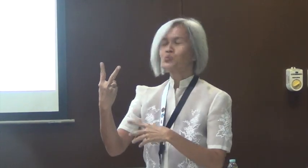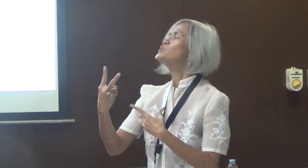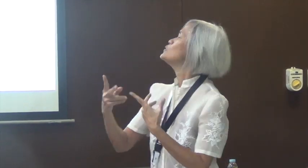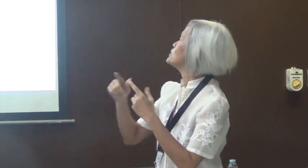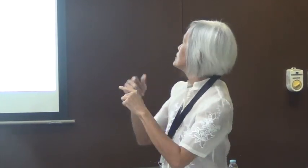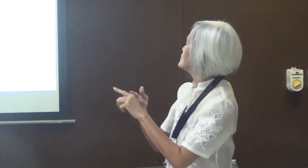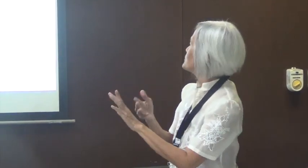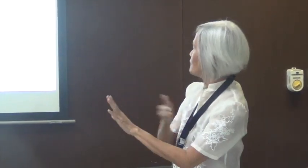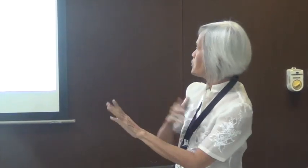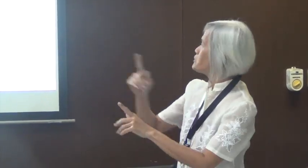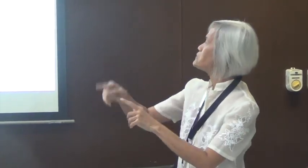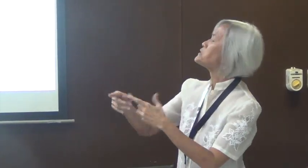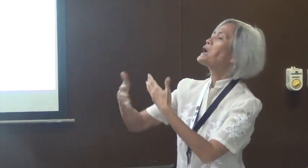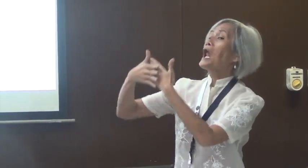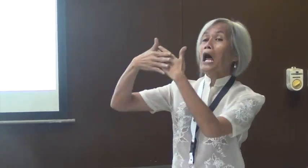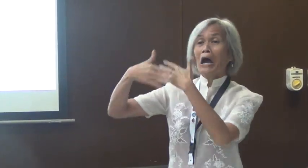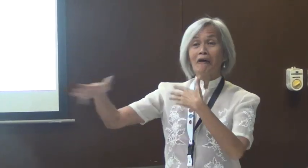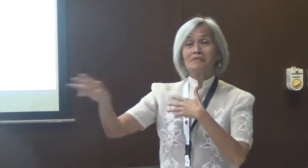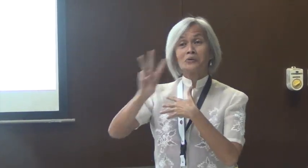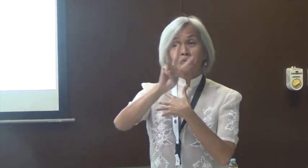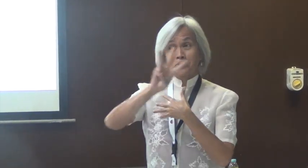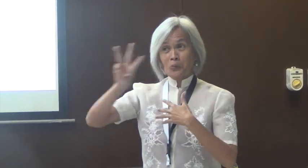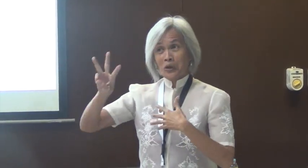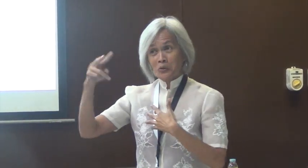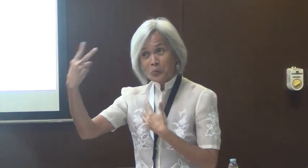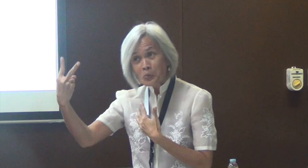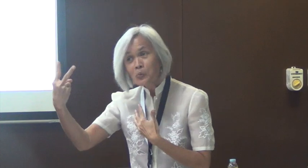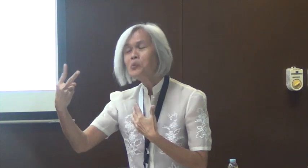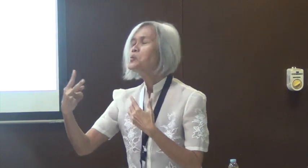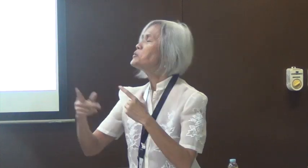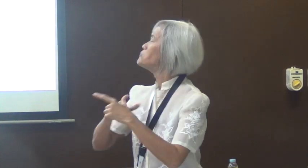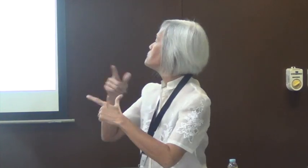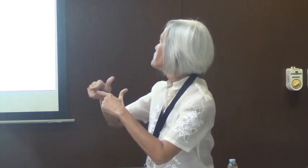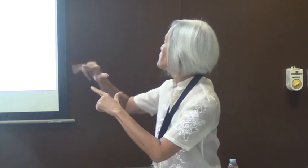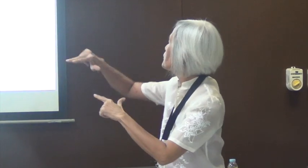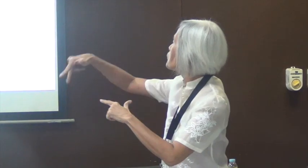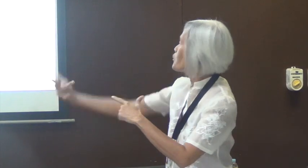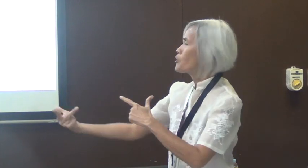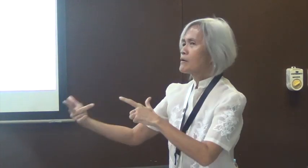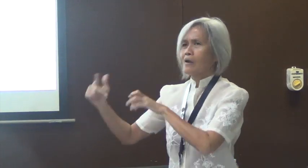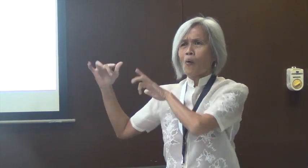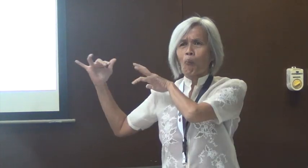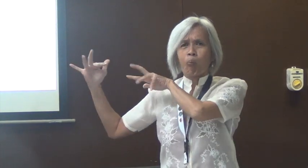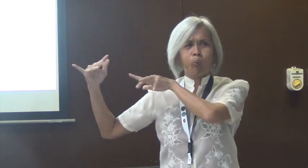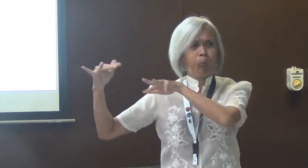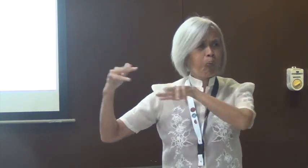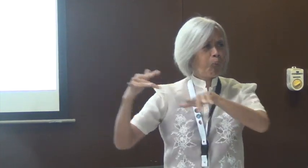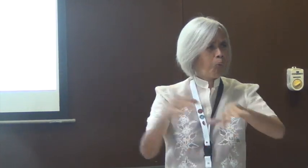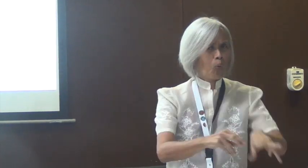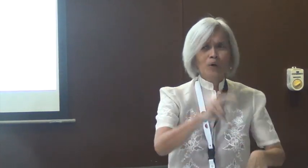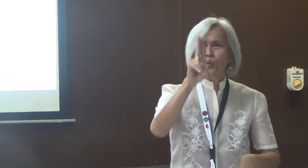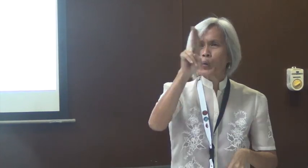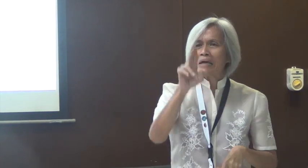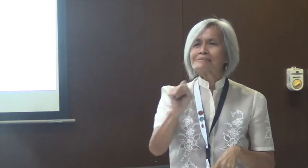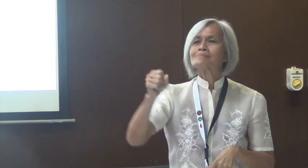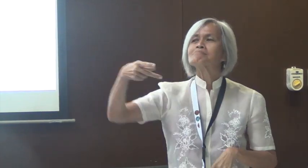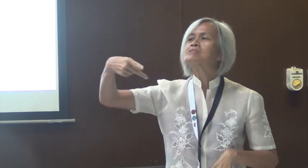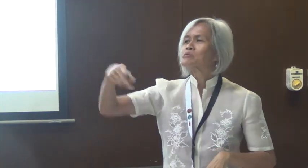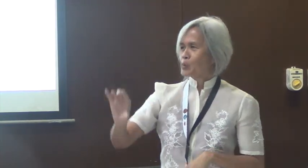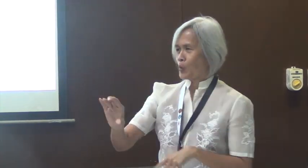So before World War II, you will see that sign language developing three ways. You have the first, second, and the